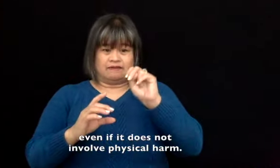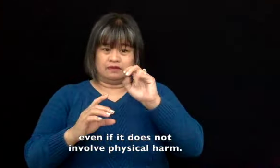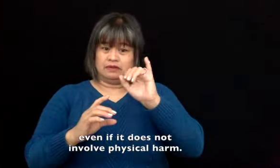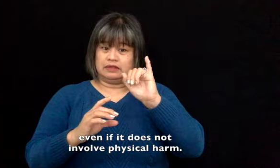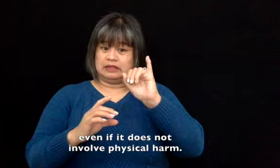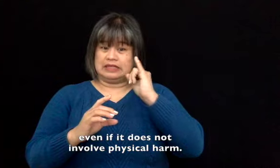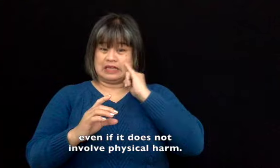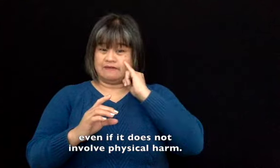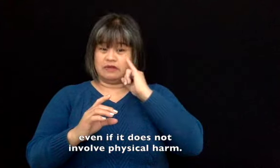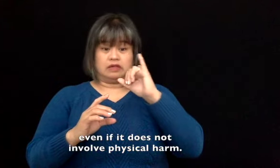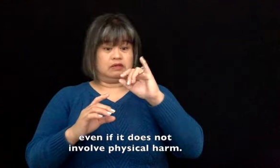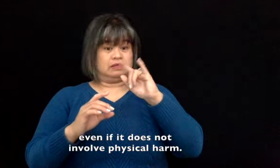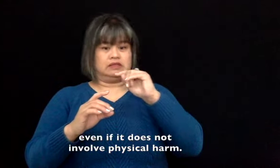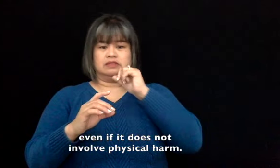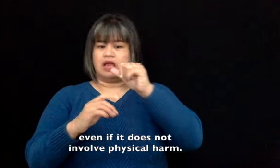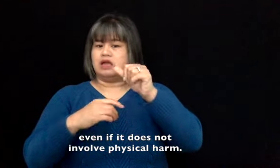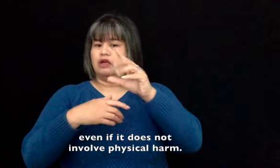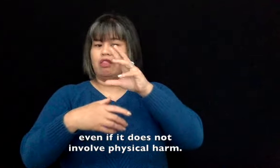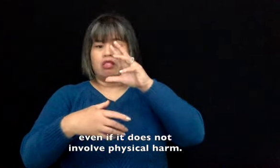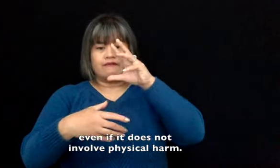Even if it does not involve physical harm.